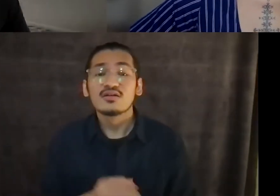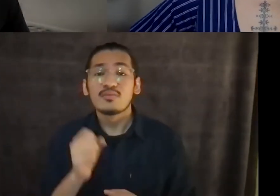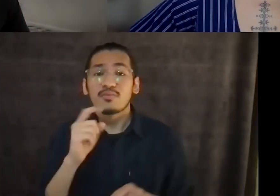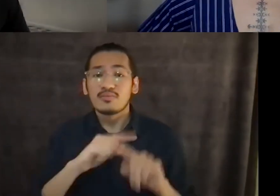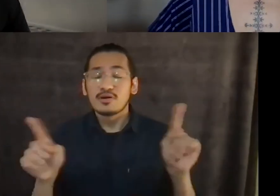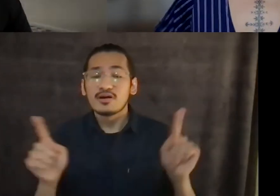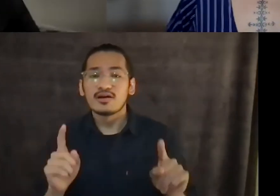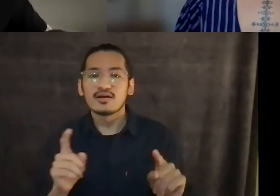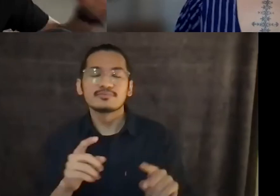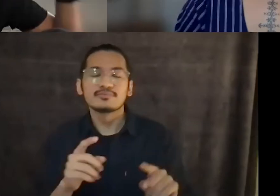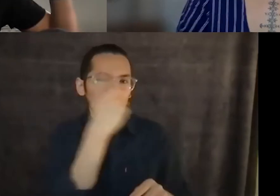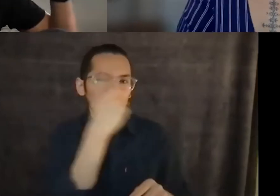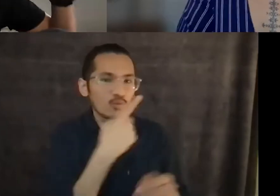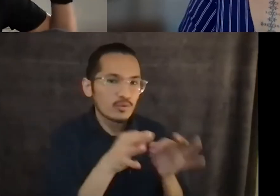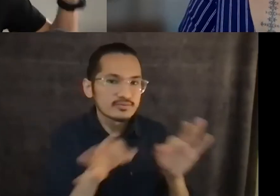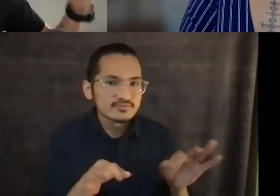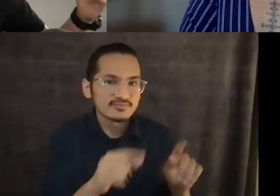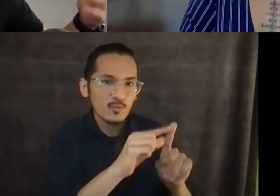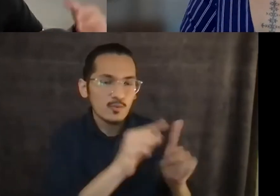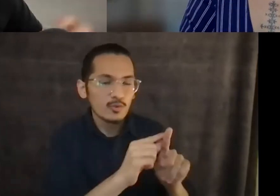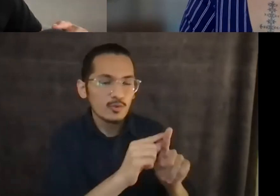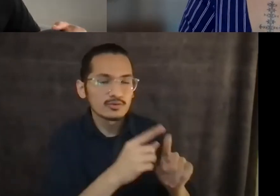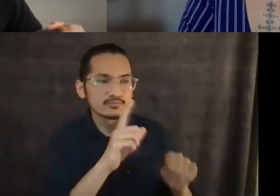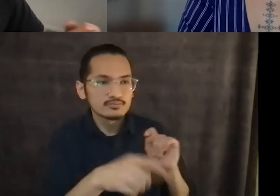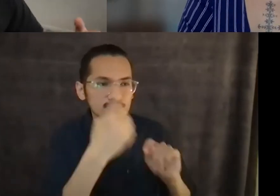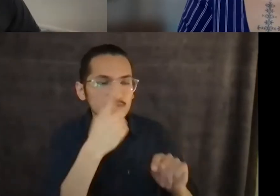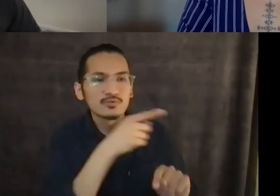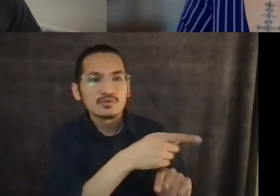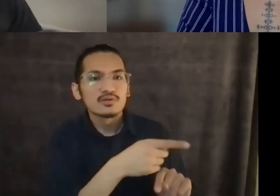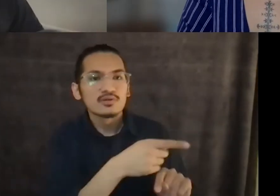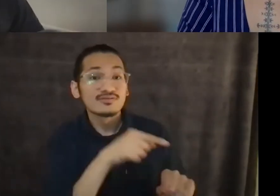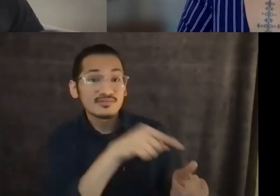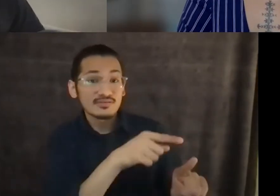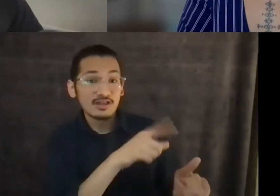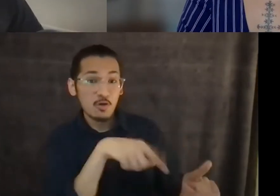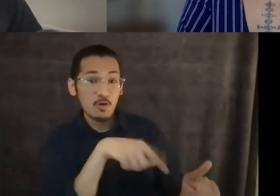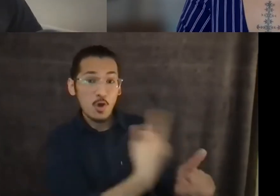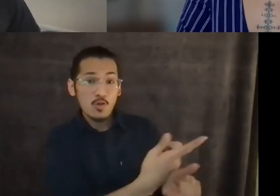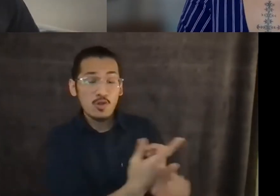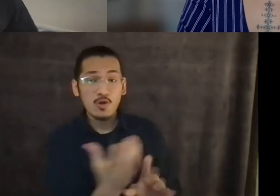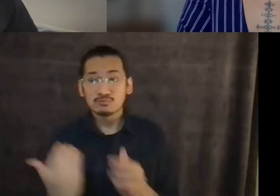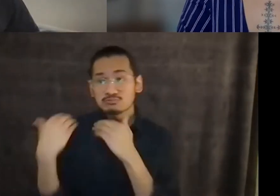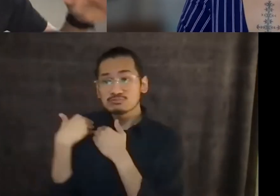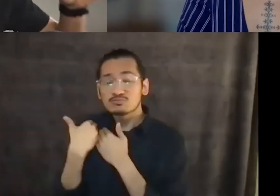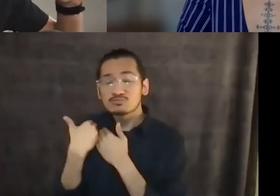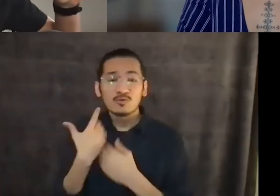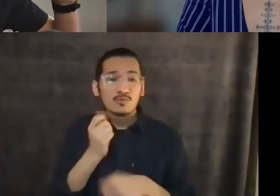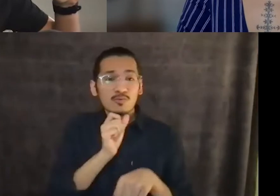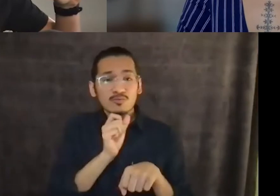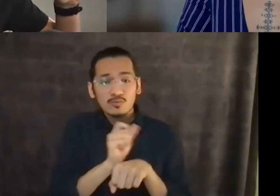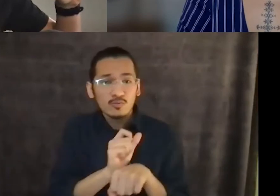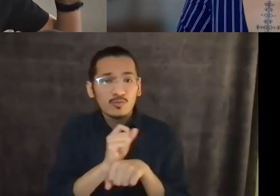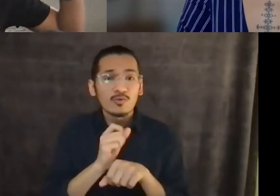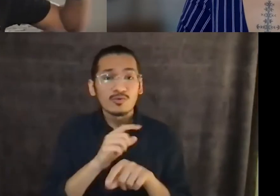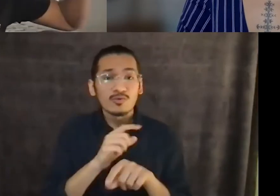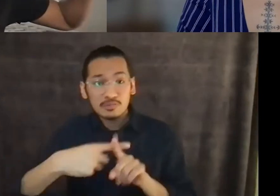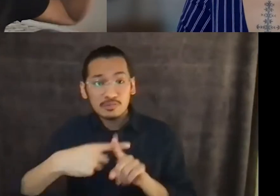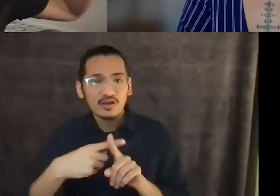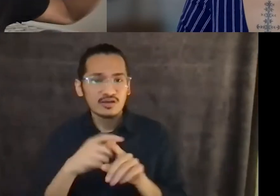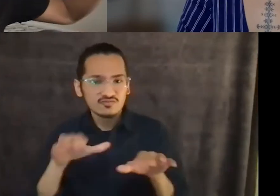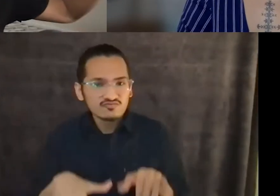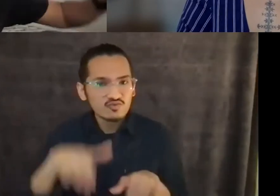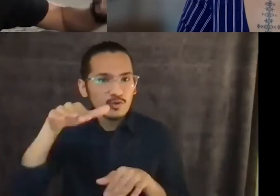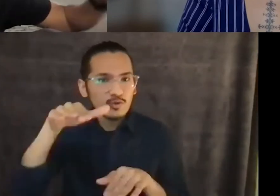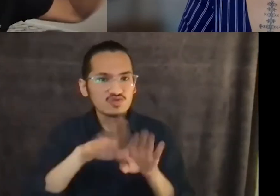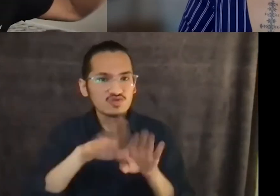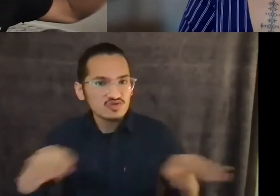generation above them would be a parent, makua. We didn't have this thing called auntie and uncle who are somehow, um, a couple degrees